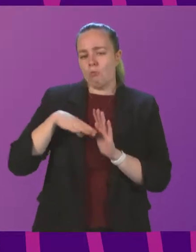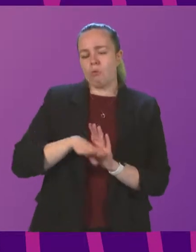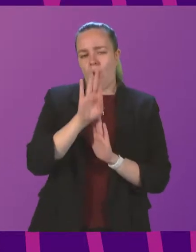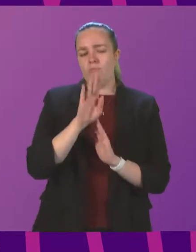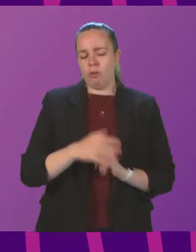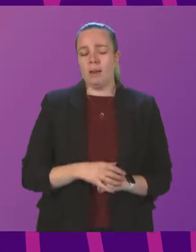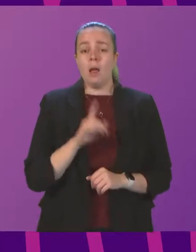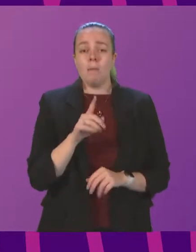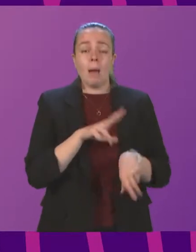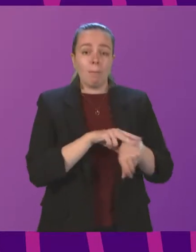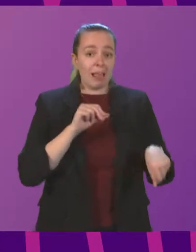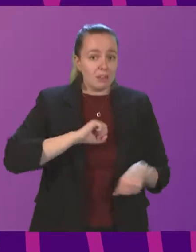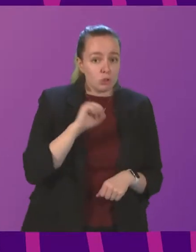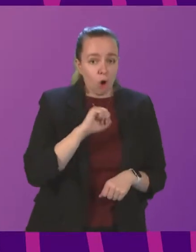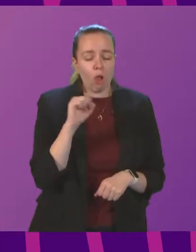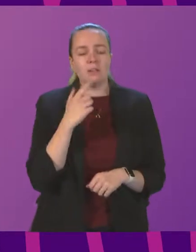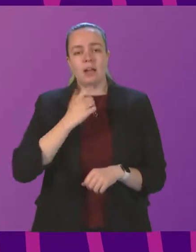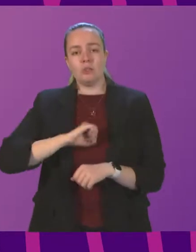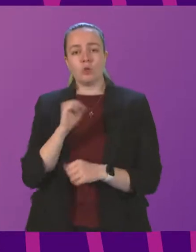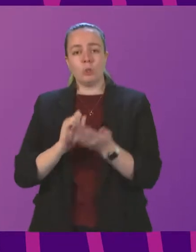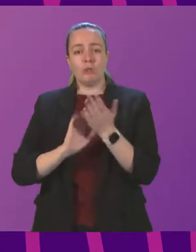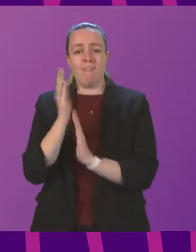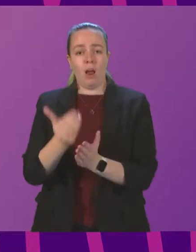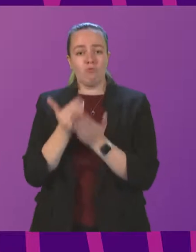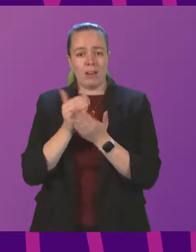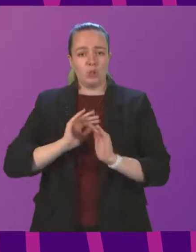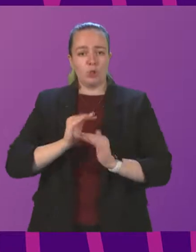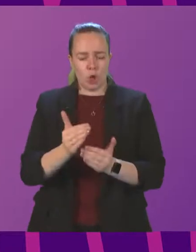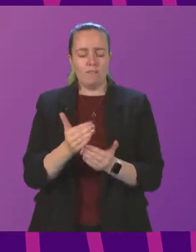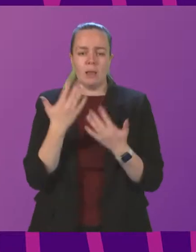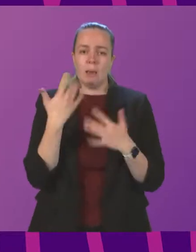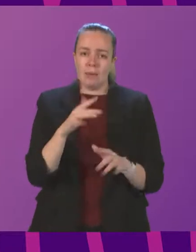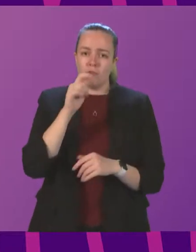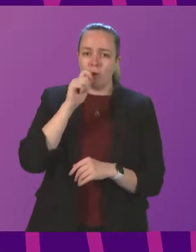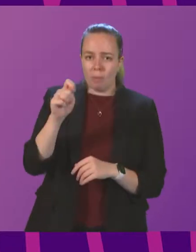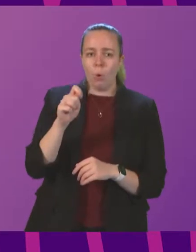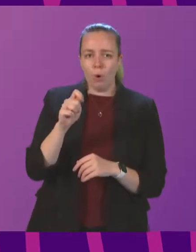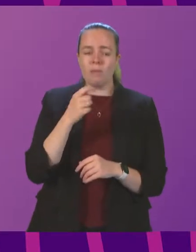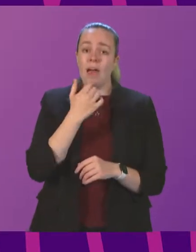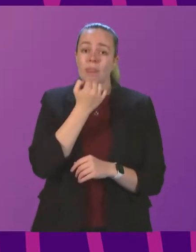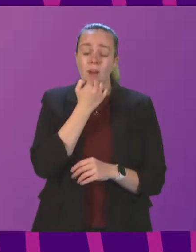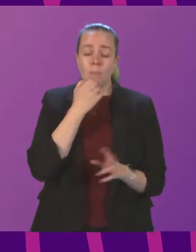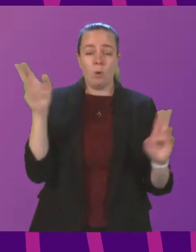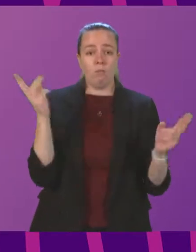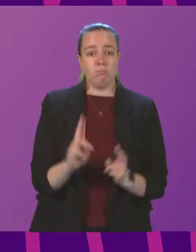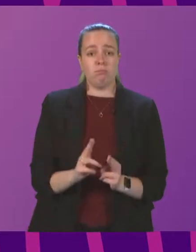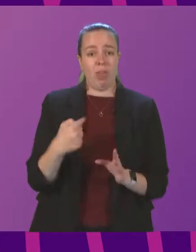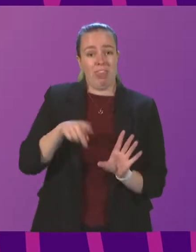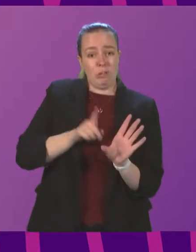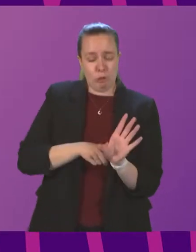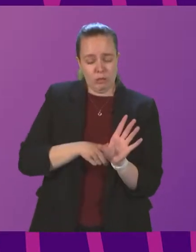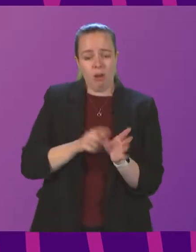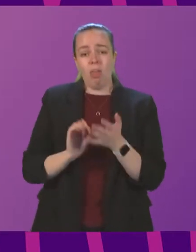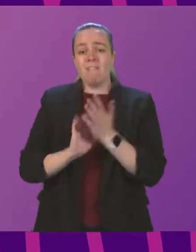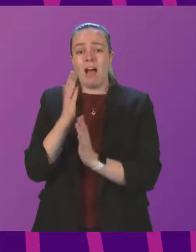Both Police Scotland and the Scottish Fire and Rescue Service have reported that call numbers were significantly down this year. The Scottish Fire and